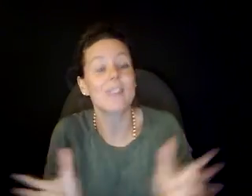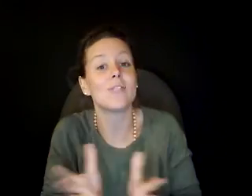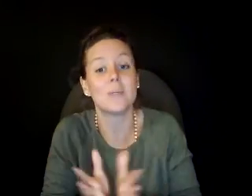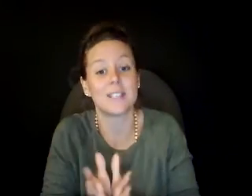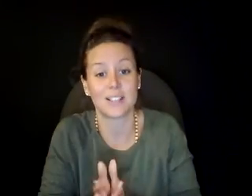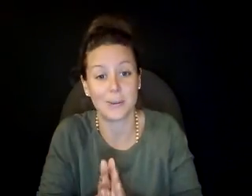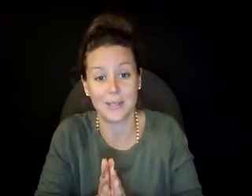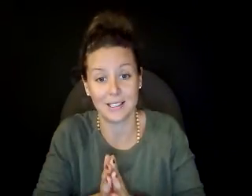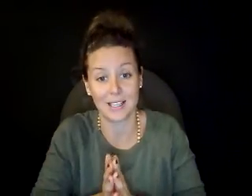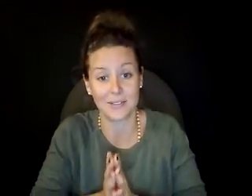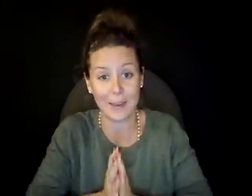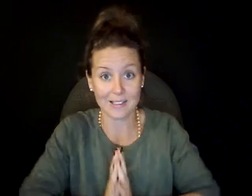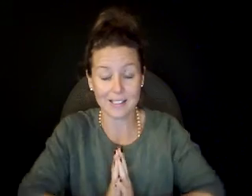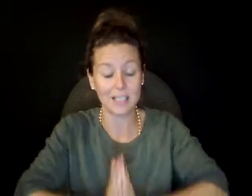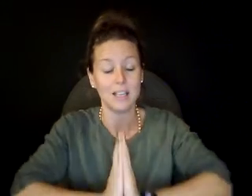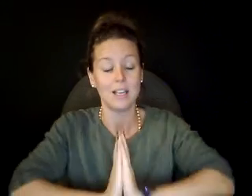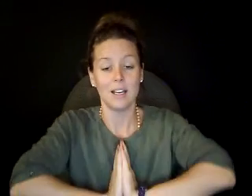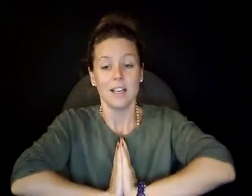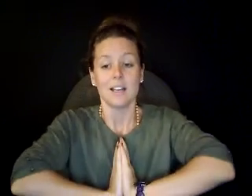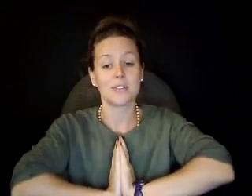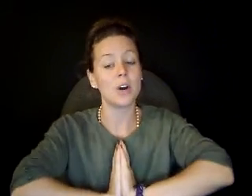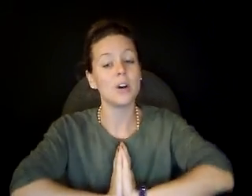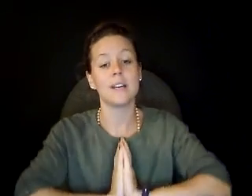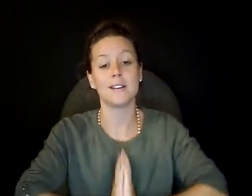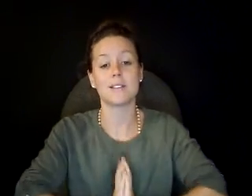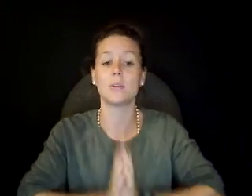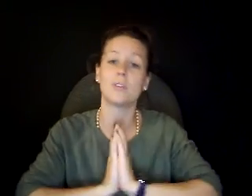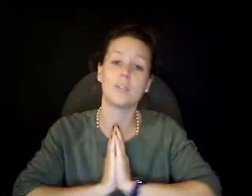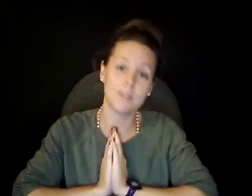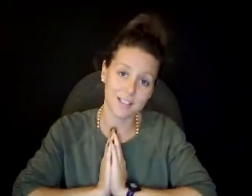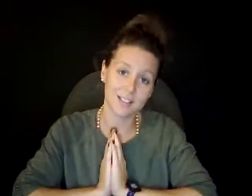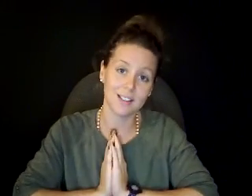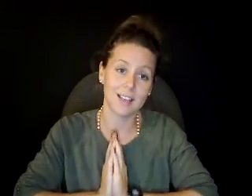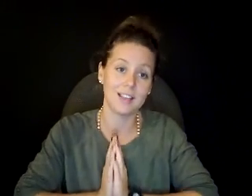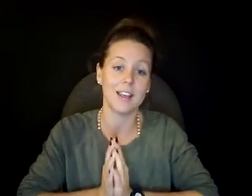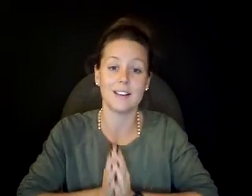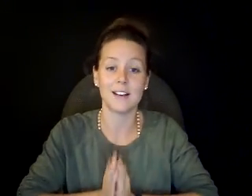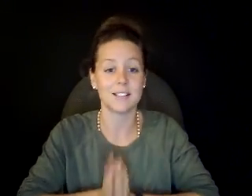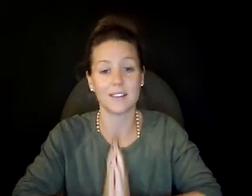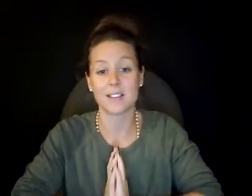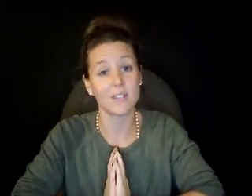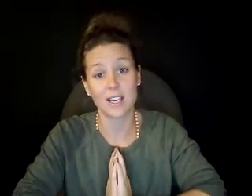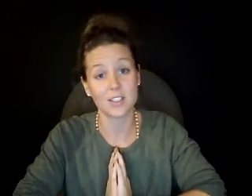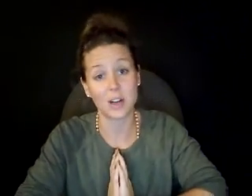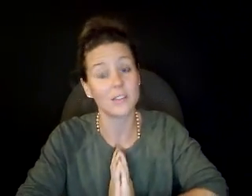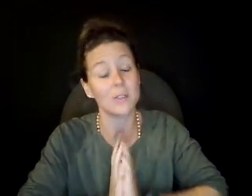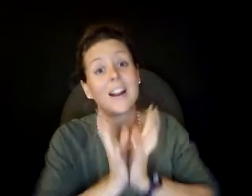Everyone is included in this love space. And so it is a beautiful reminder. And I say this every day to all of you, that I